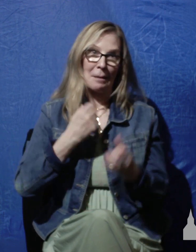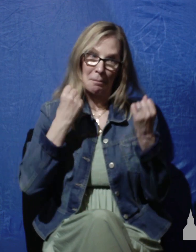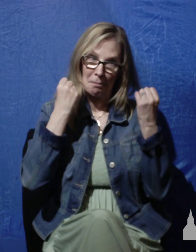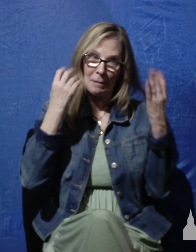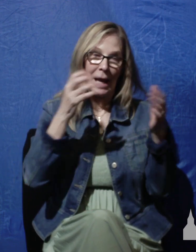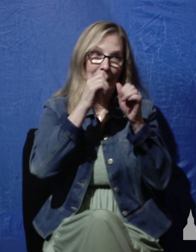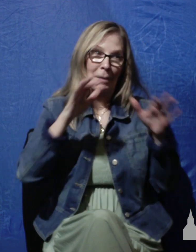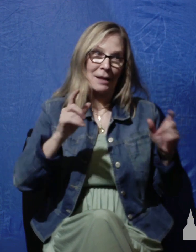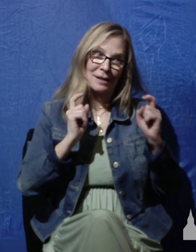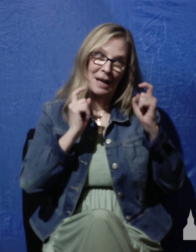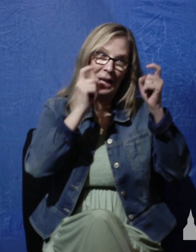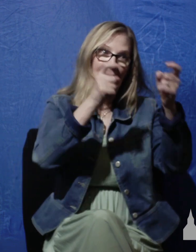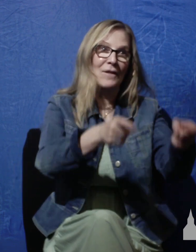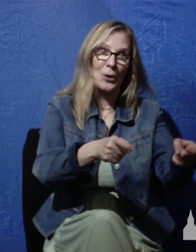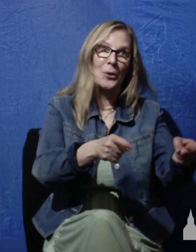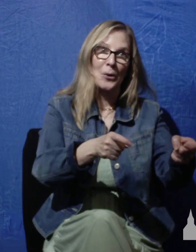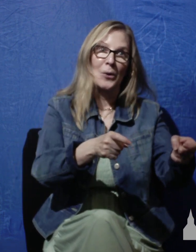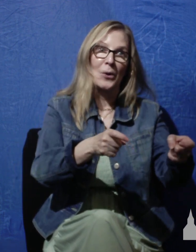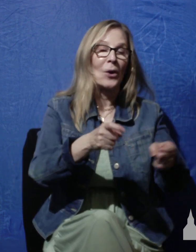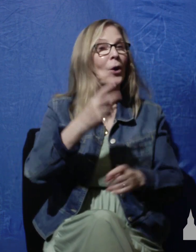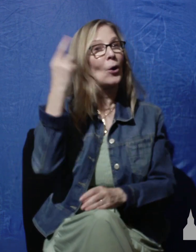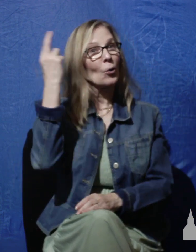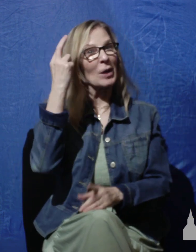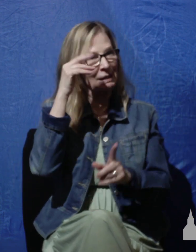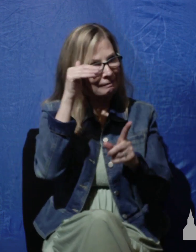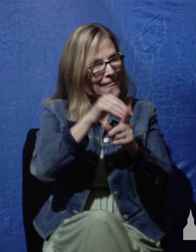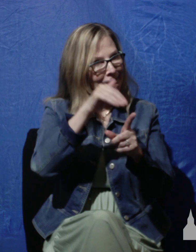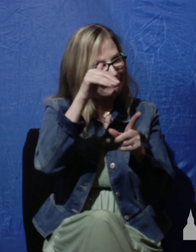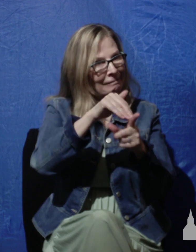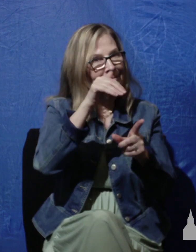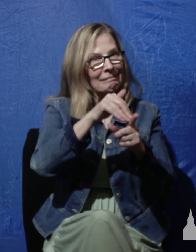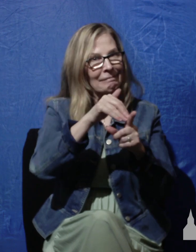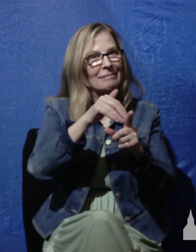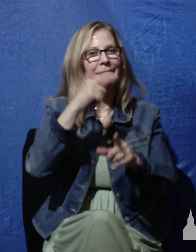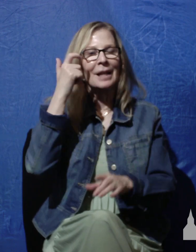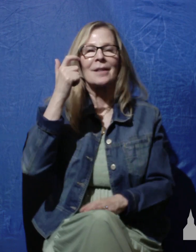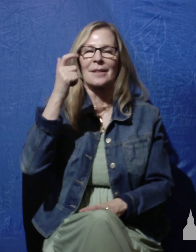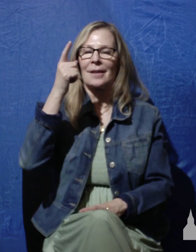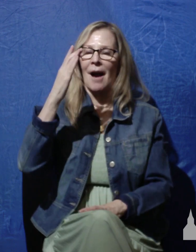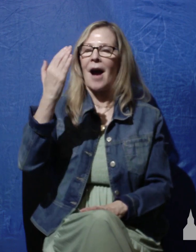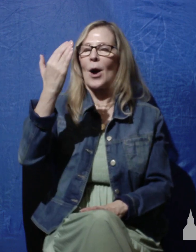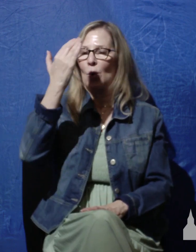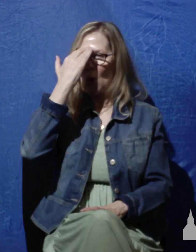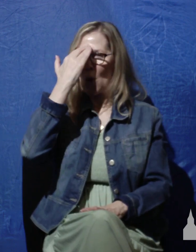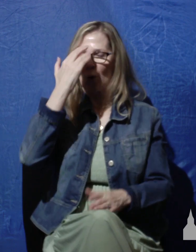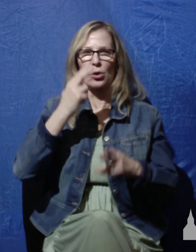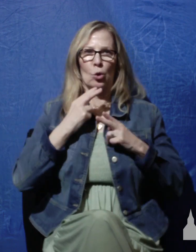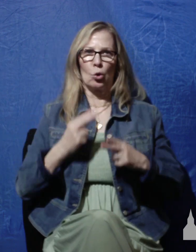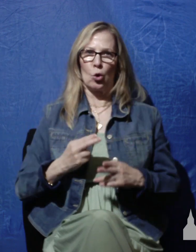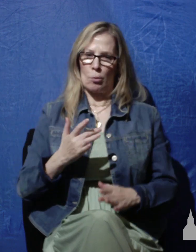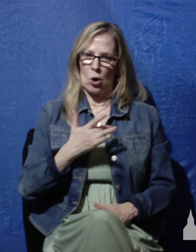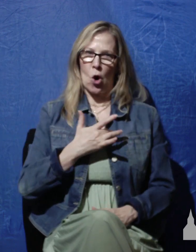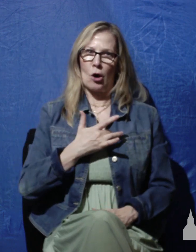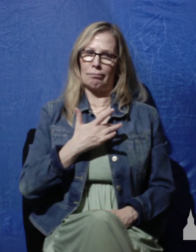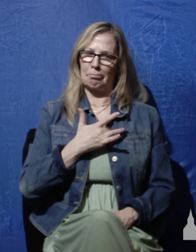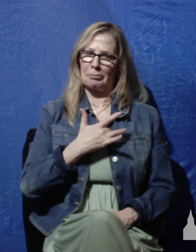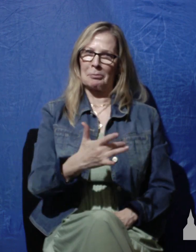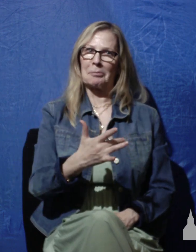bestowed upon them. And he did this because God knows the tendency of the human heart is that we